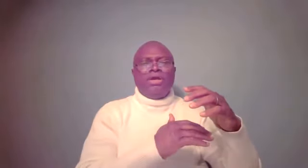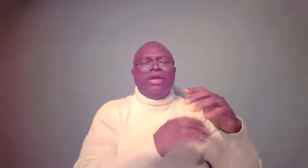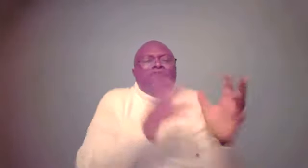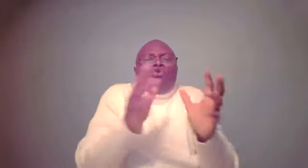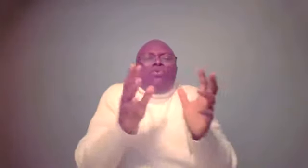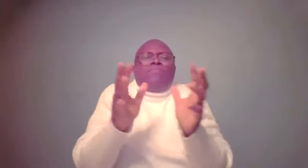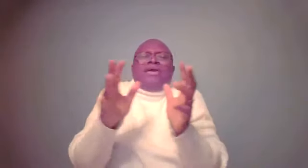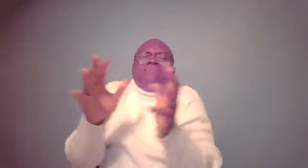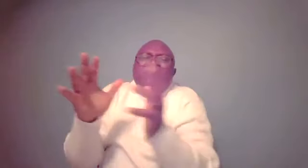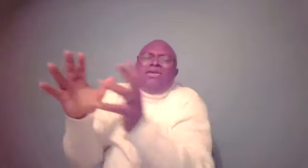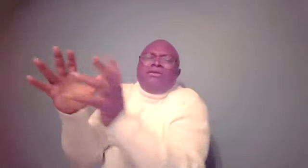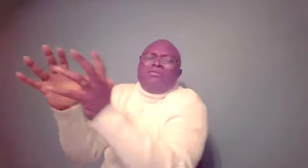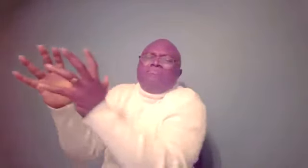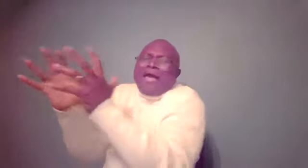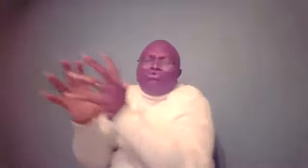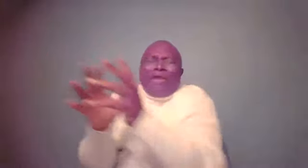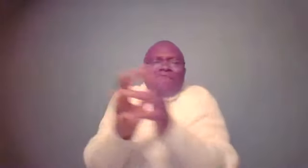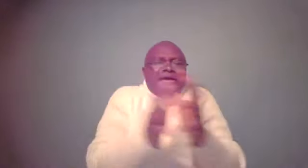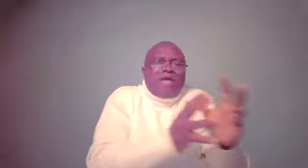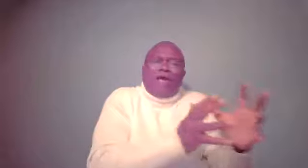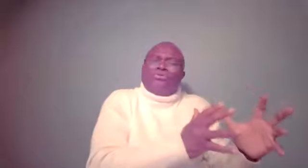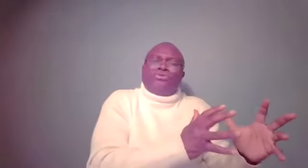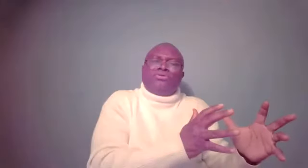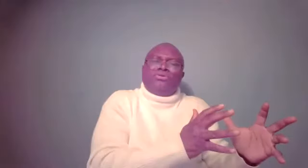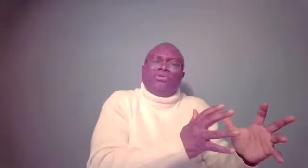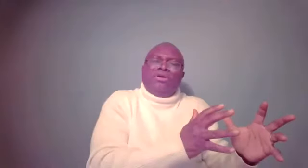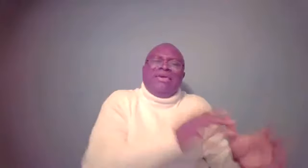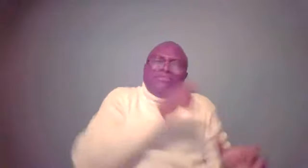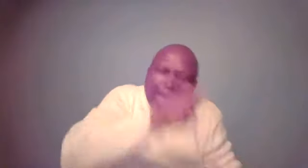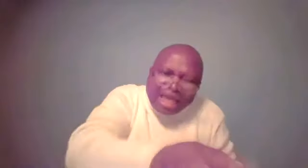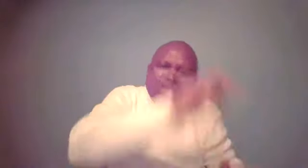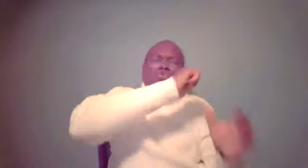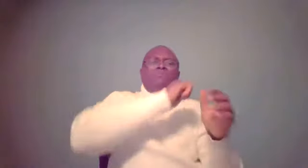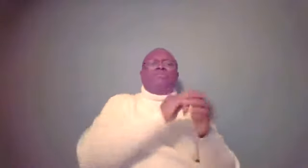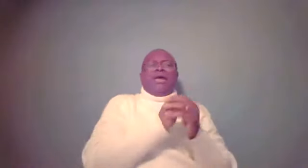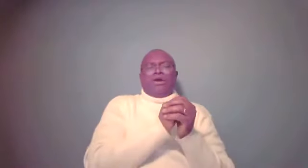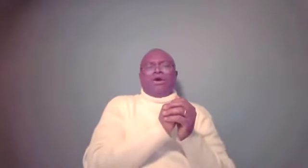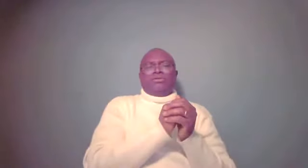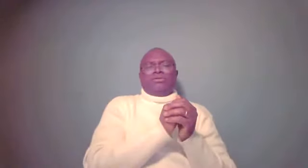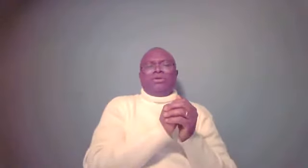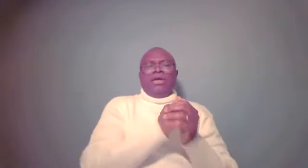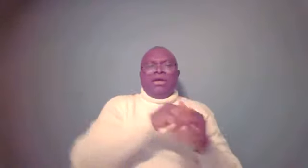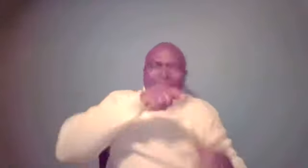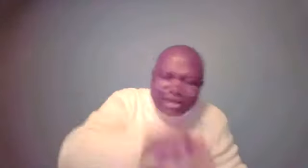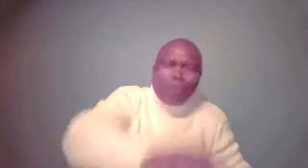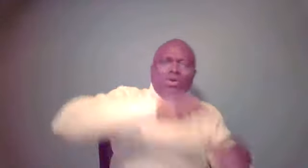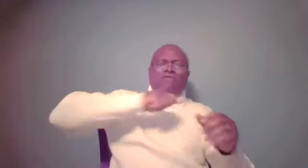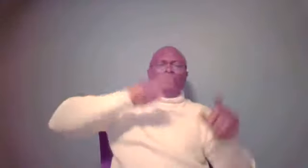If you will bring me back to my father's house, then you will be my God. Then I will give you